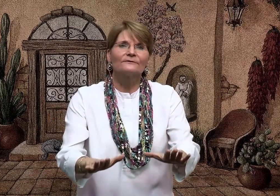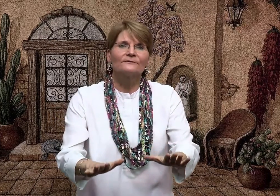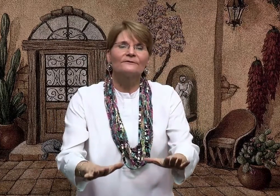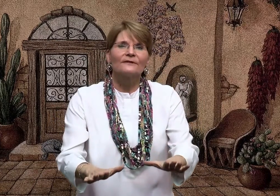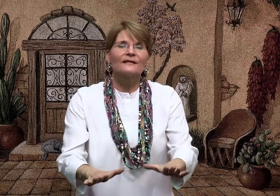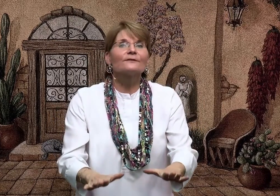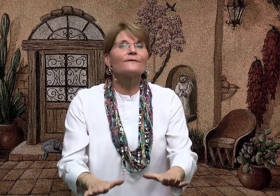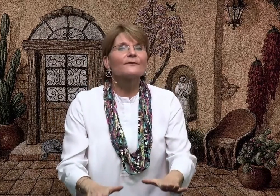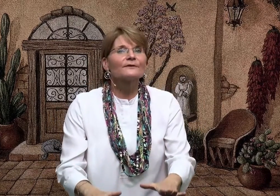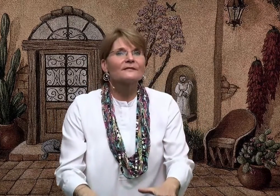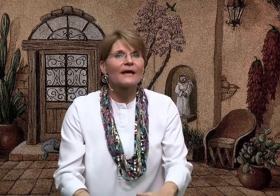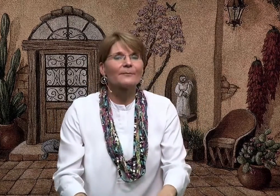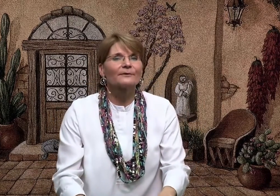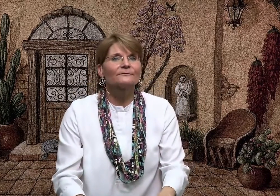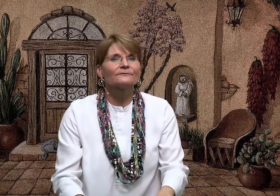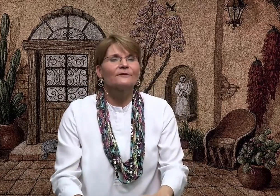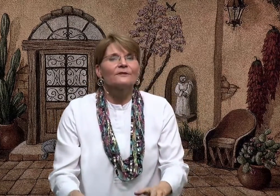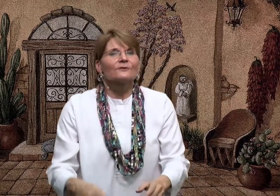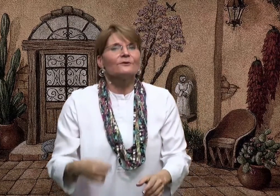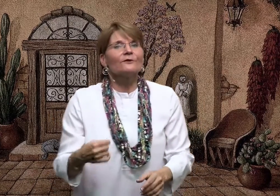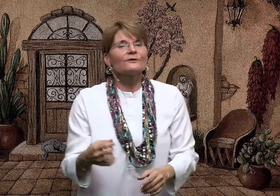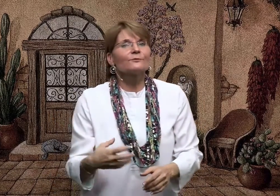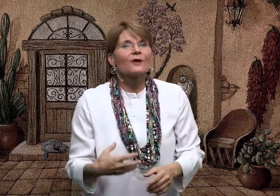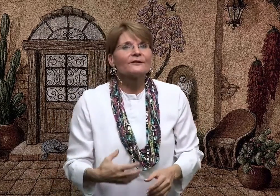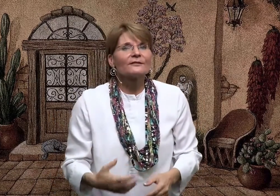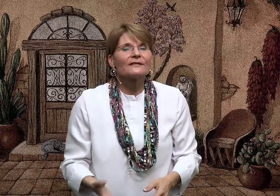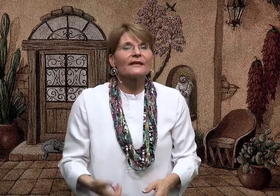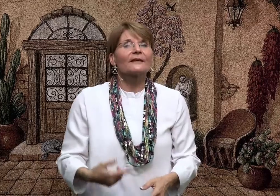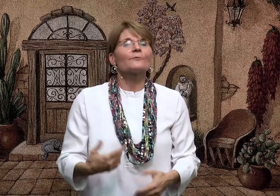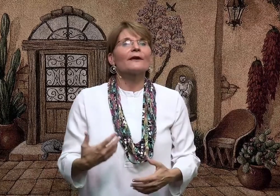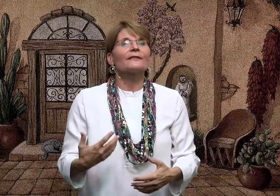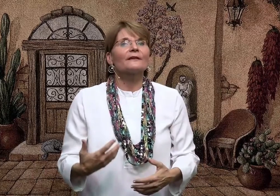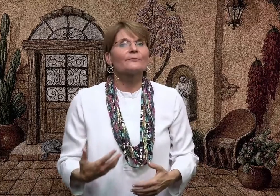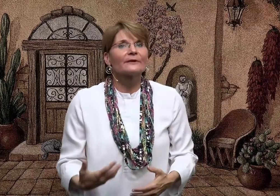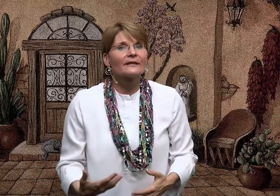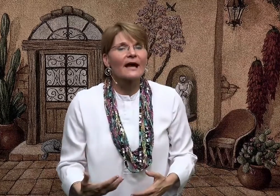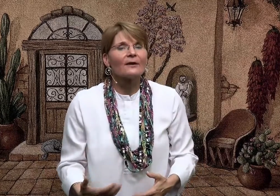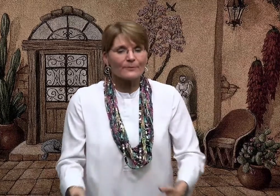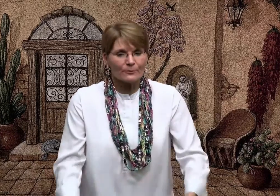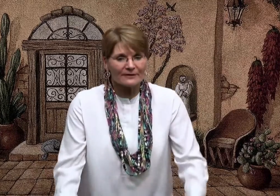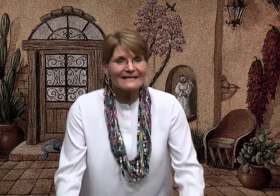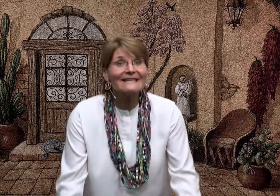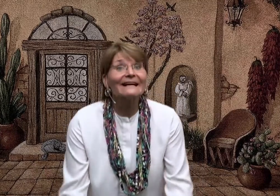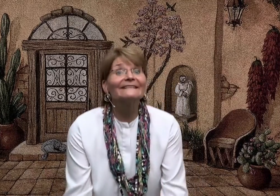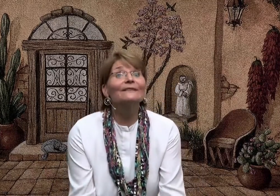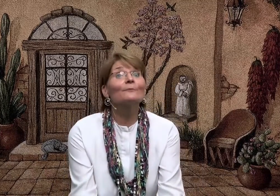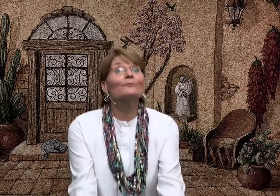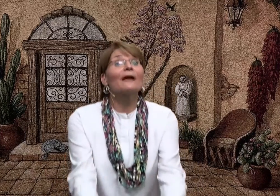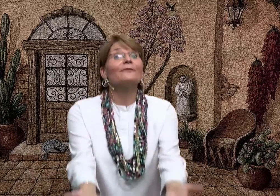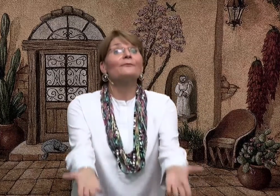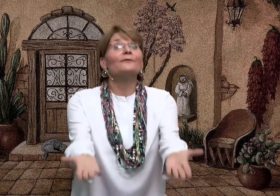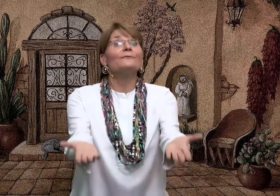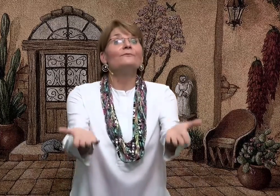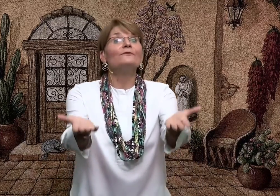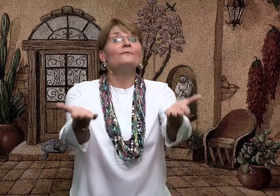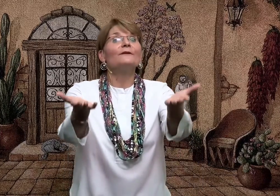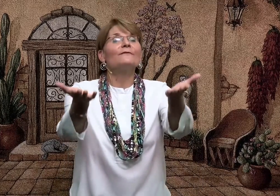That's the first step. So notice we're not just taking a breath in and breathing out, but we're connecting the breath with the movement of our